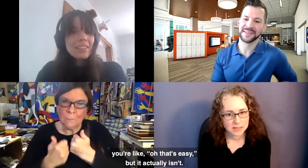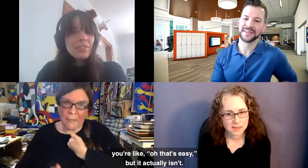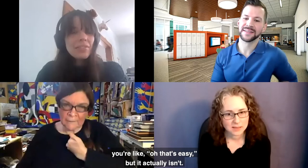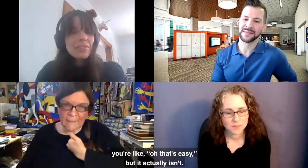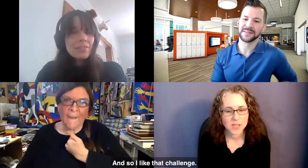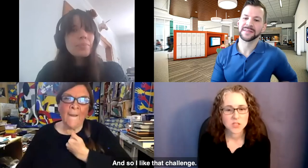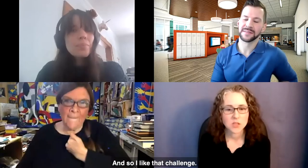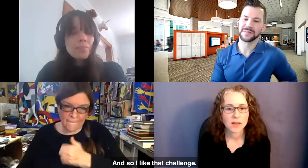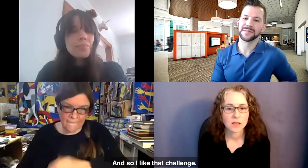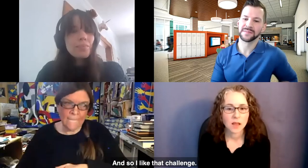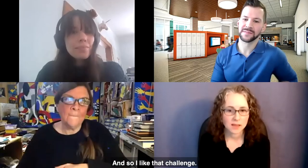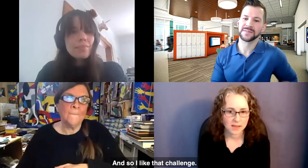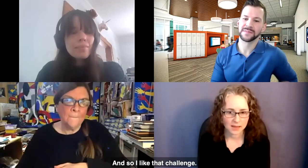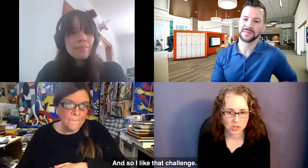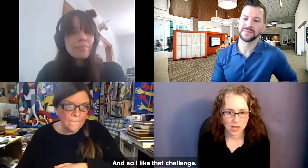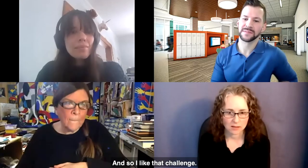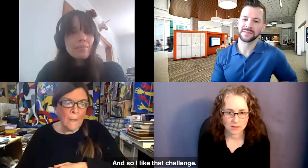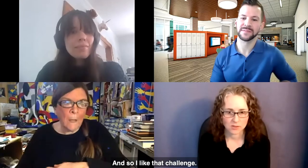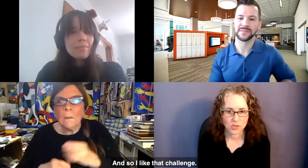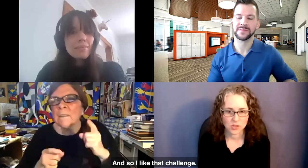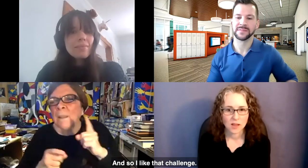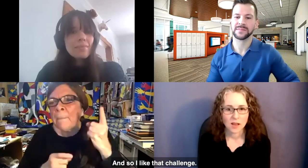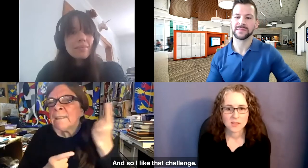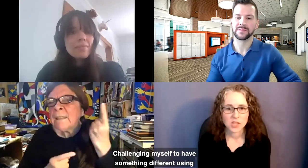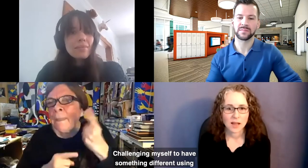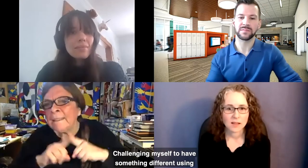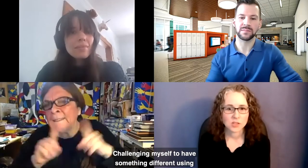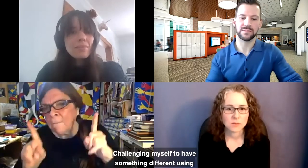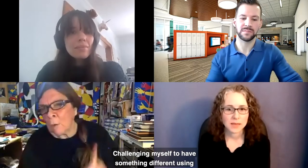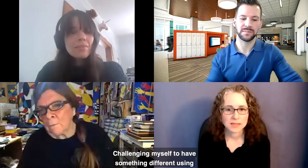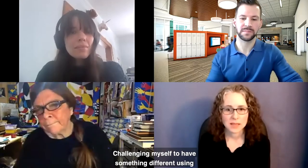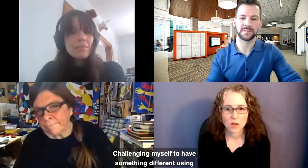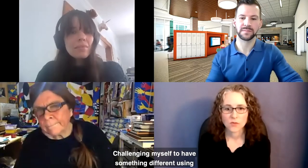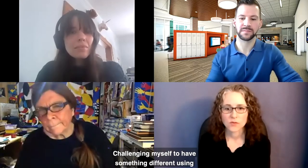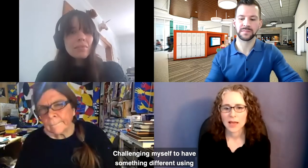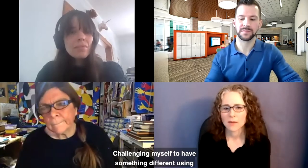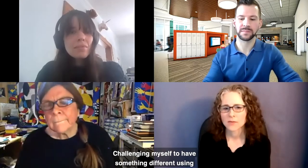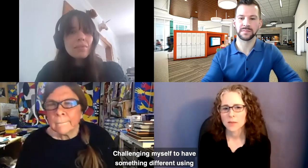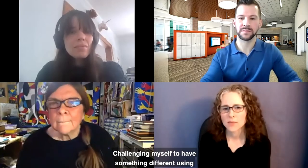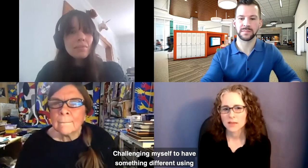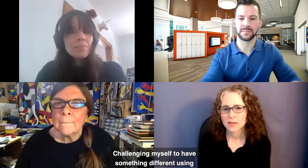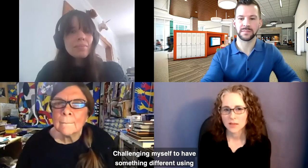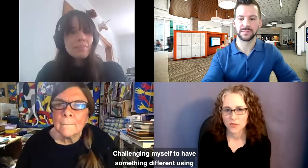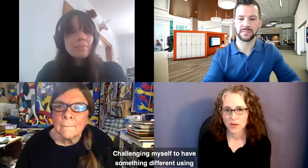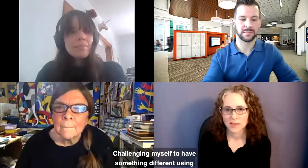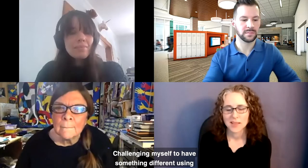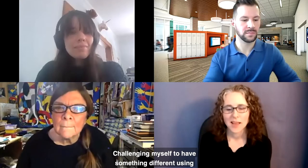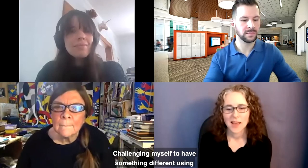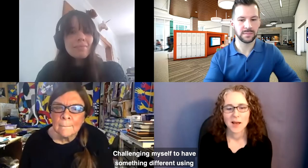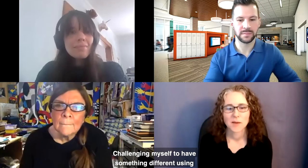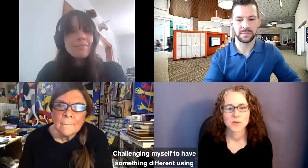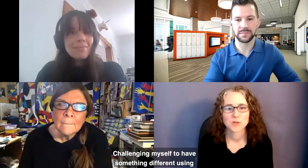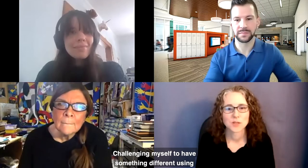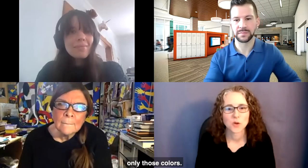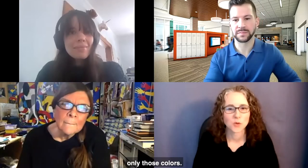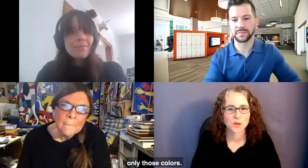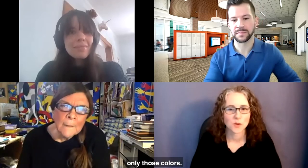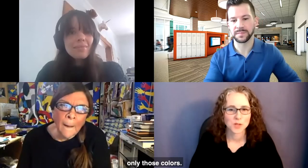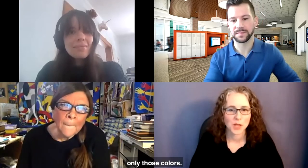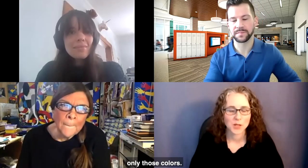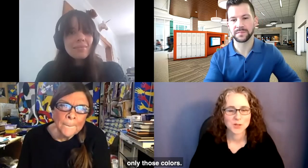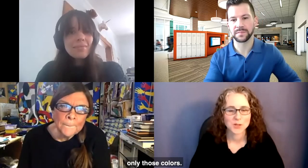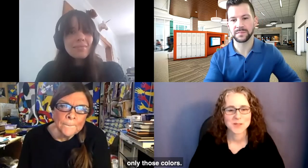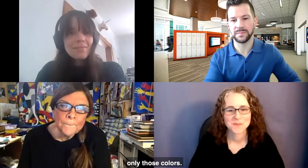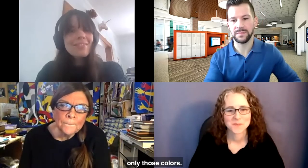isn't. And so I like that challenge. Challenging myself to have something different using only